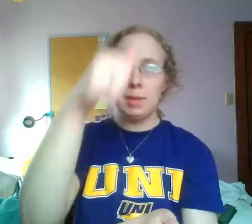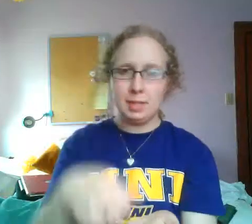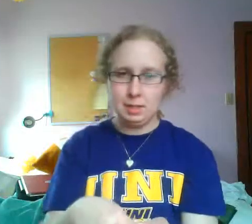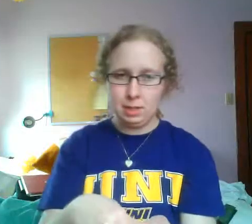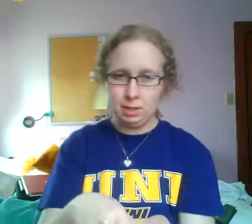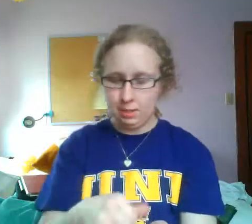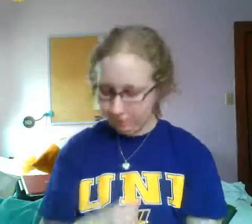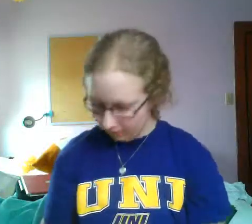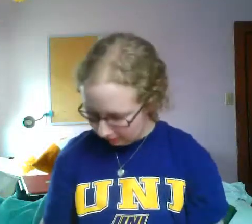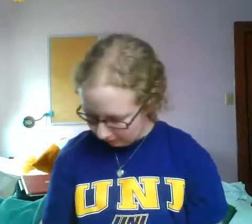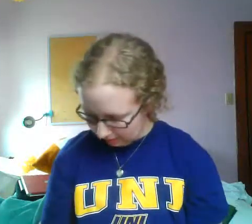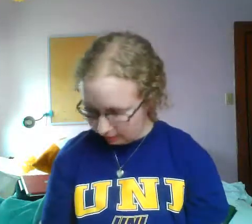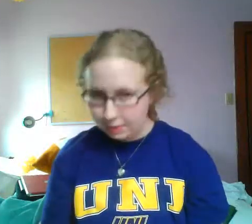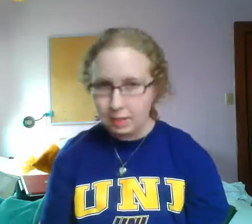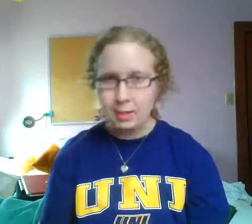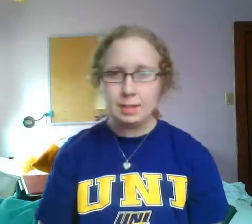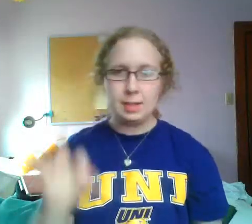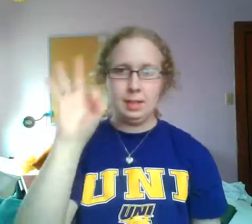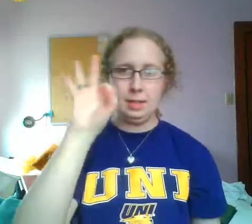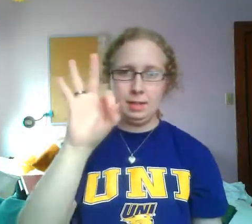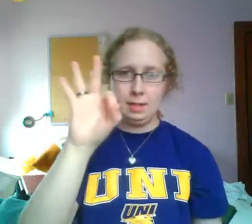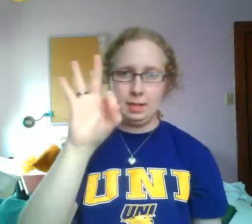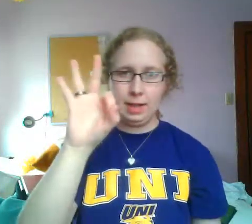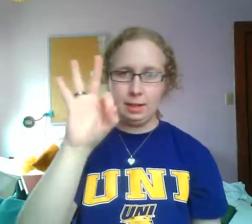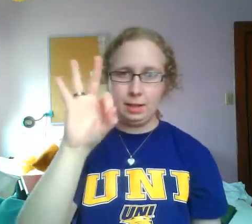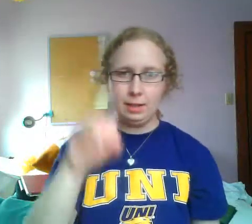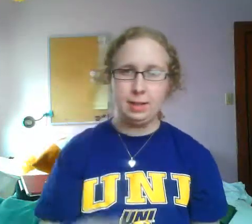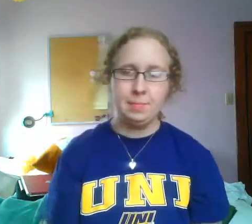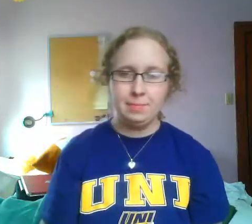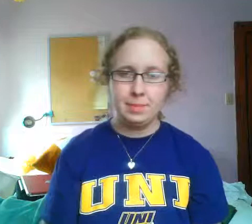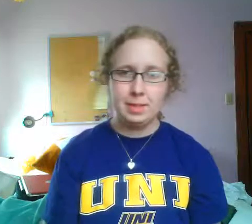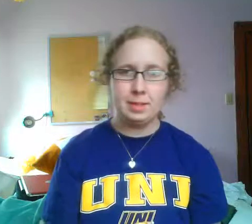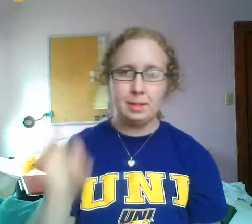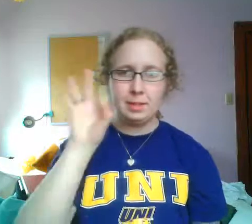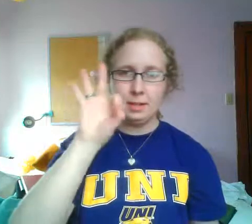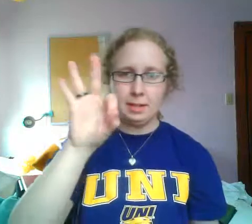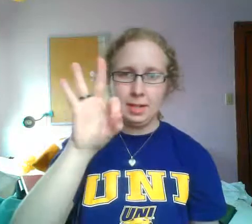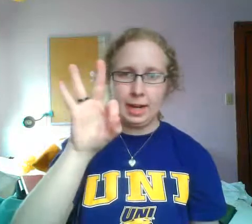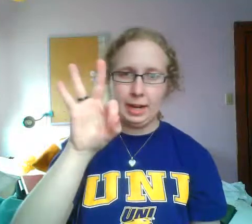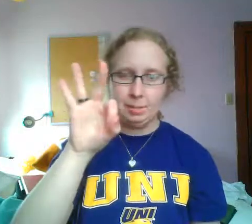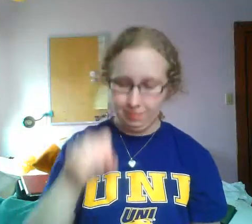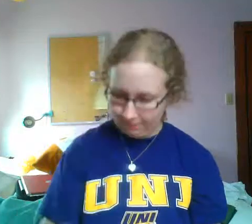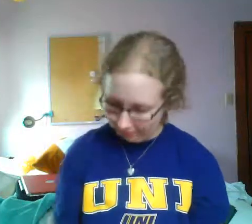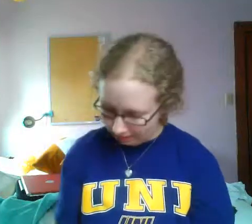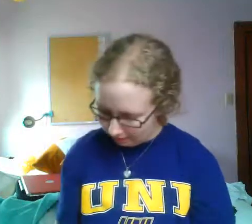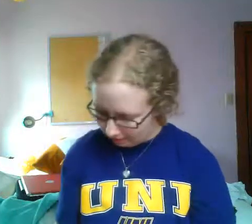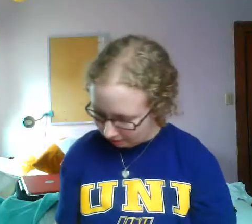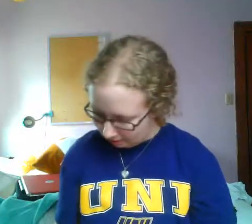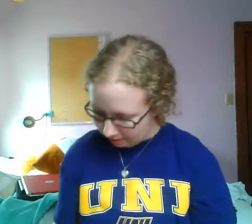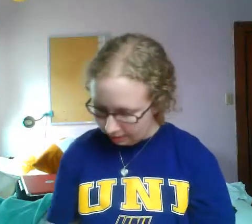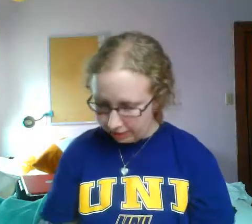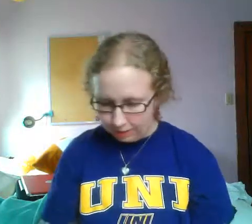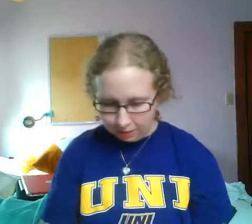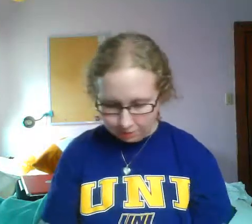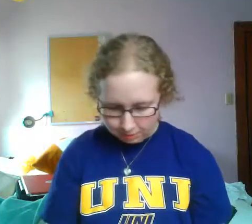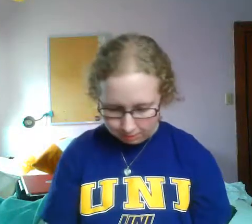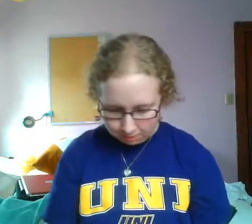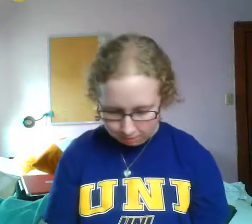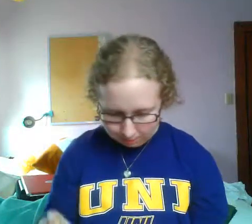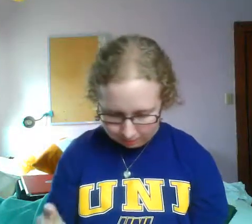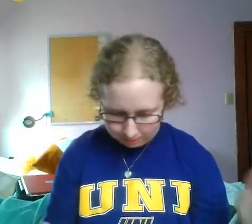messenger? And then Skinny says, 9 o'clock. So it's just 9'clock. Then after that, Chloe